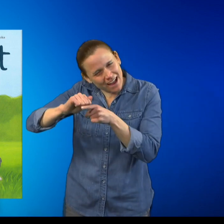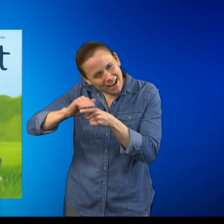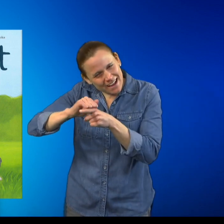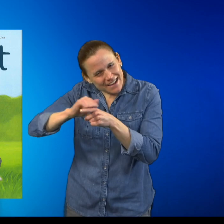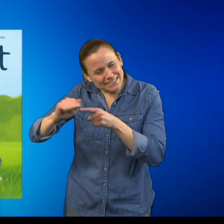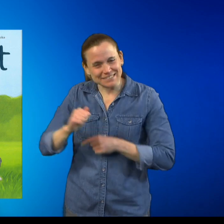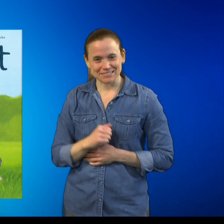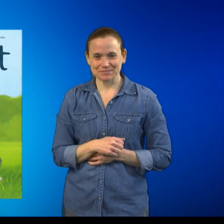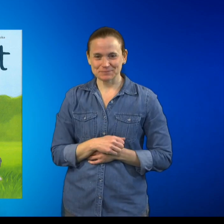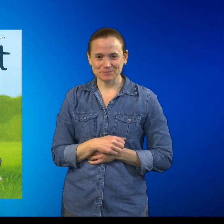keep on practicing. Bye soon. Bye